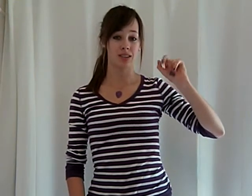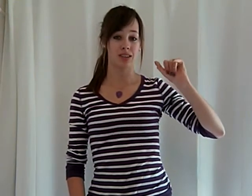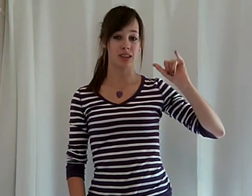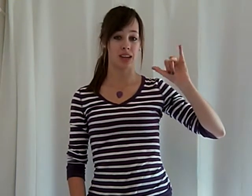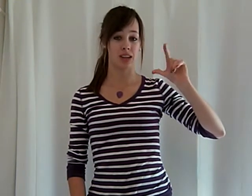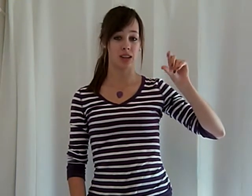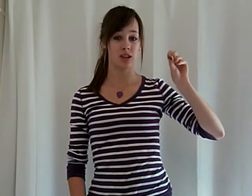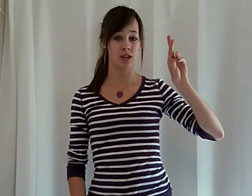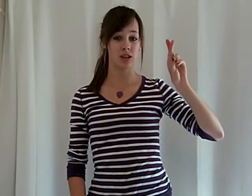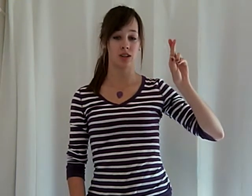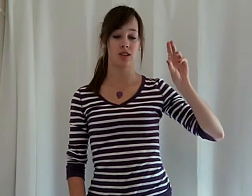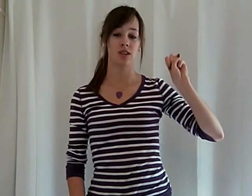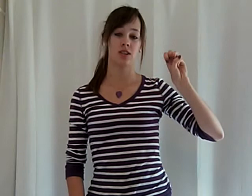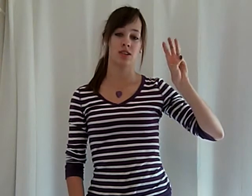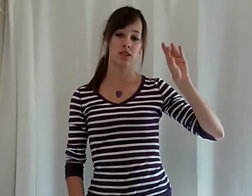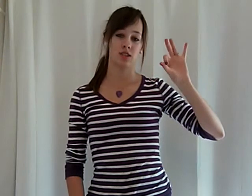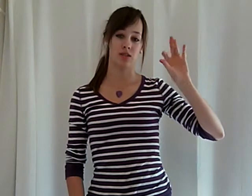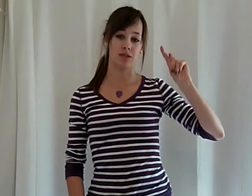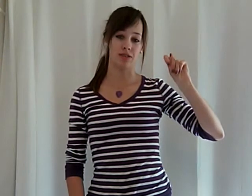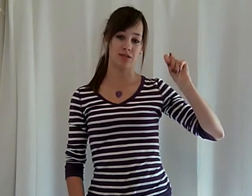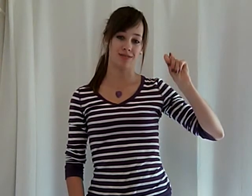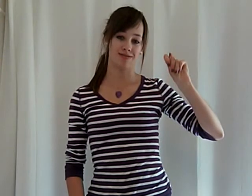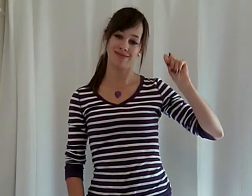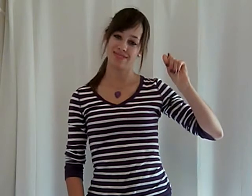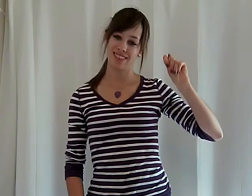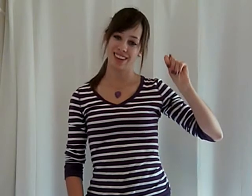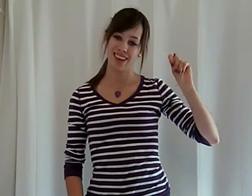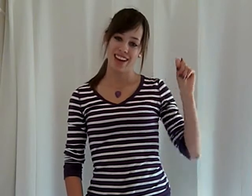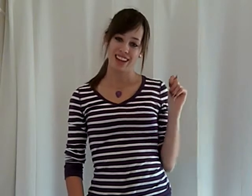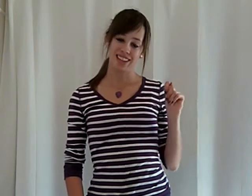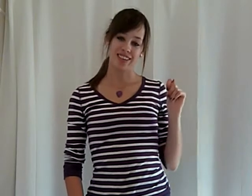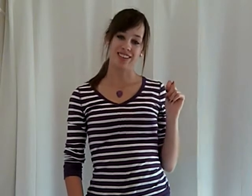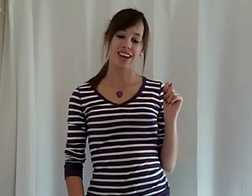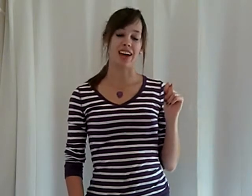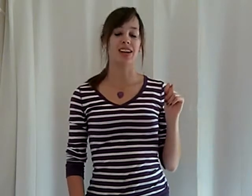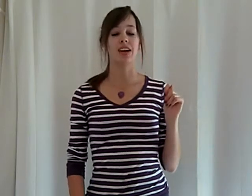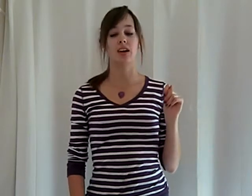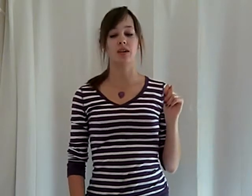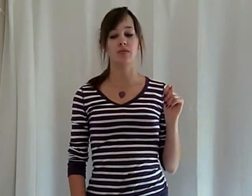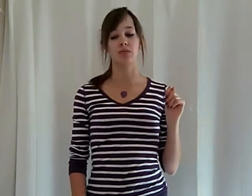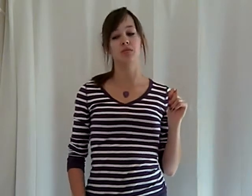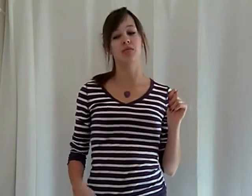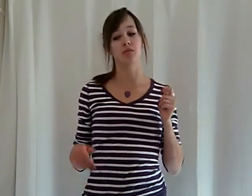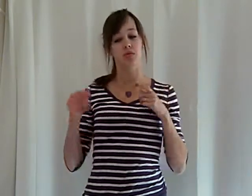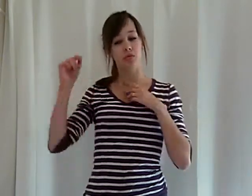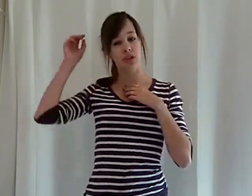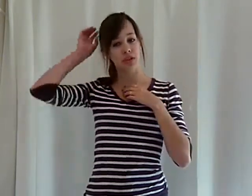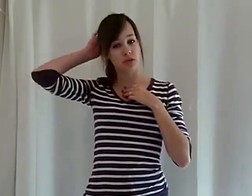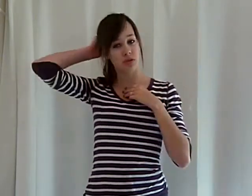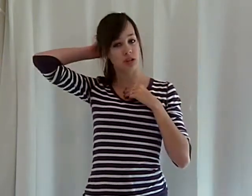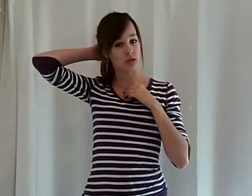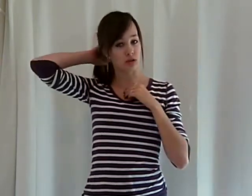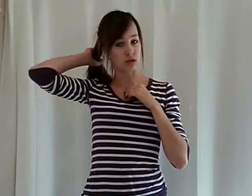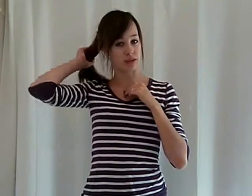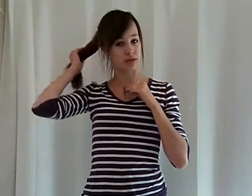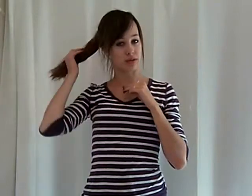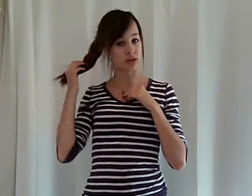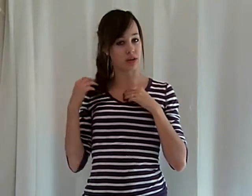Taylor, Swift. So there's that. When you're doing the U's, you have to be a little